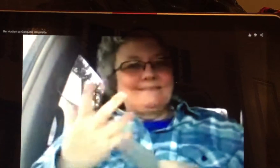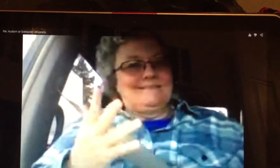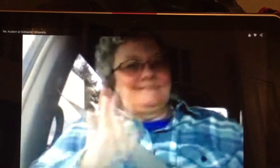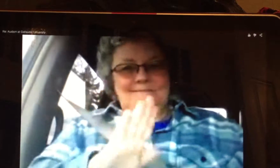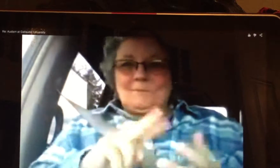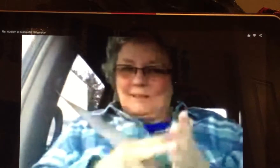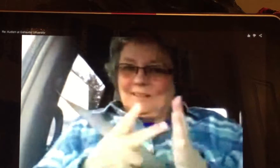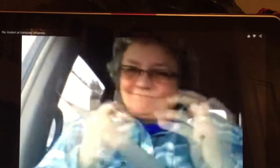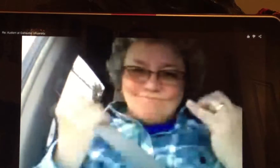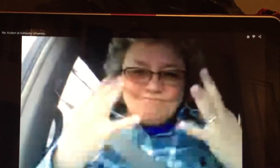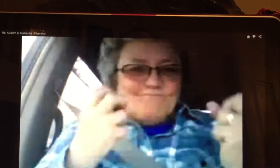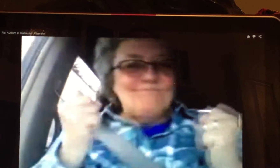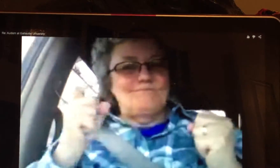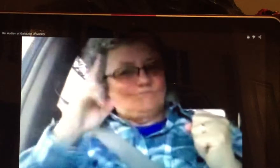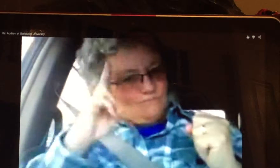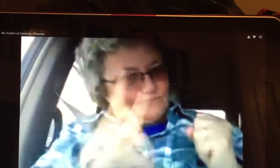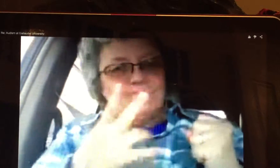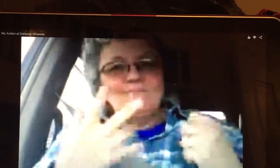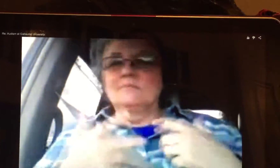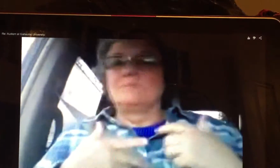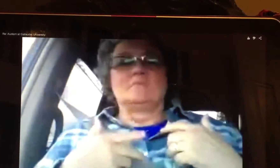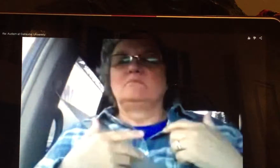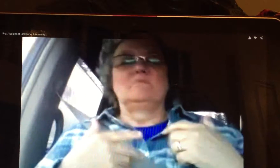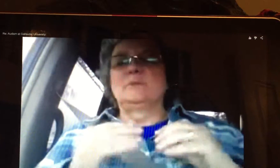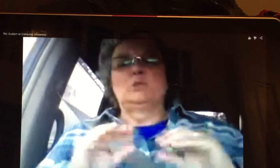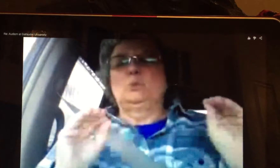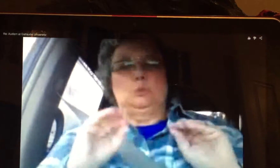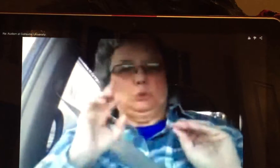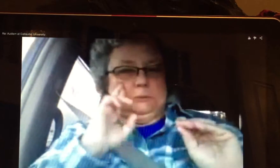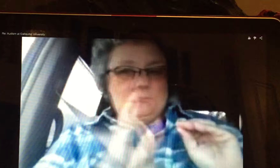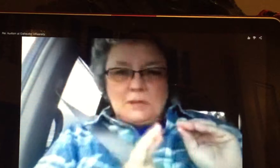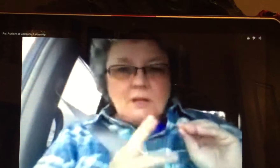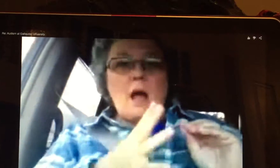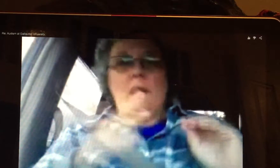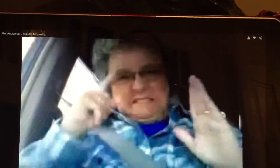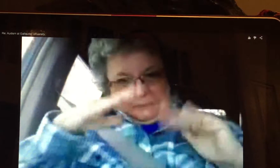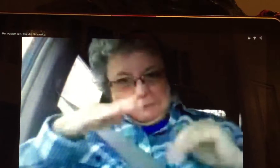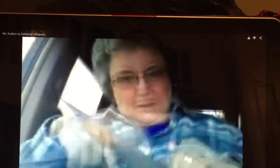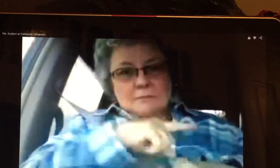you know people in deaf space not respecting sign language